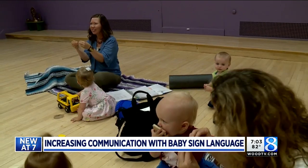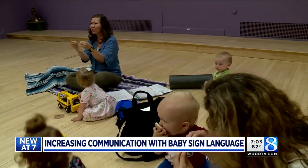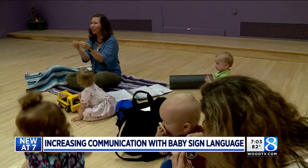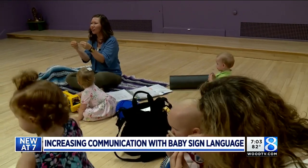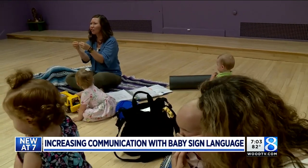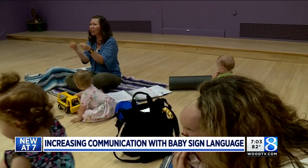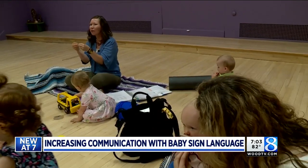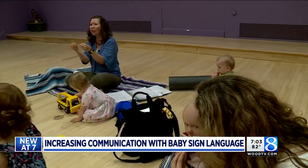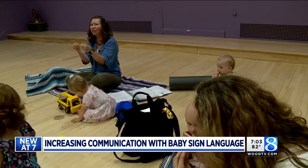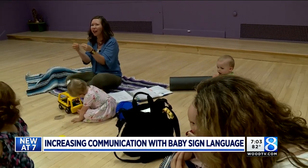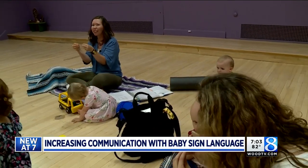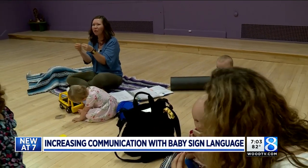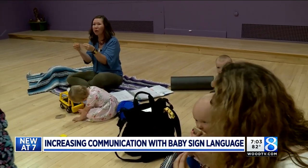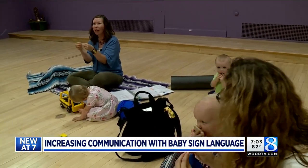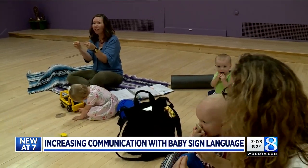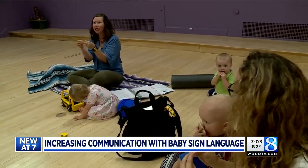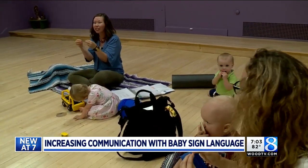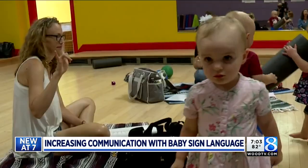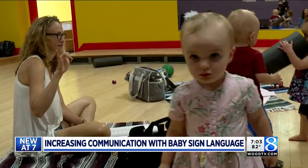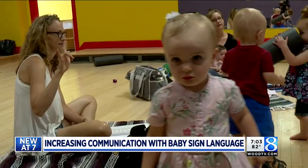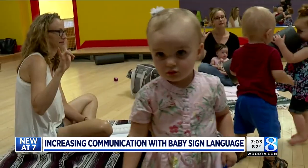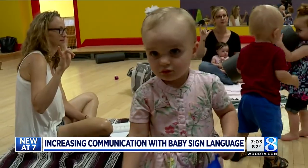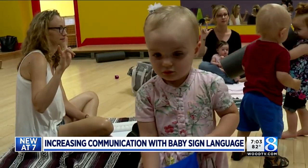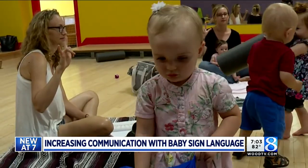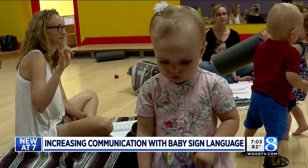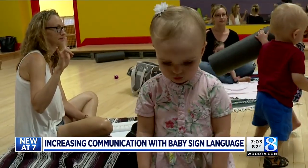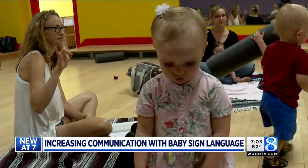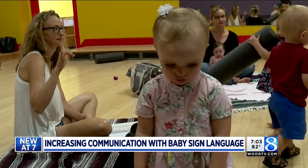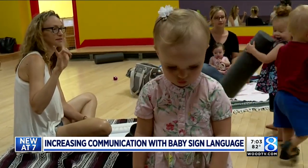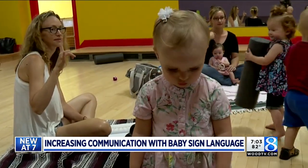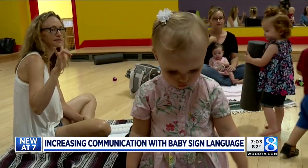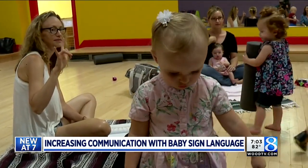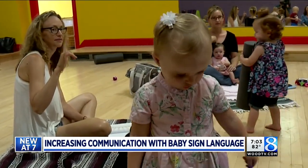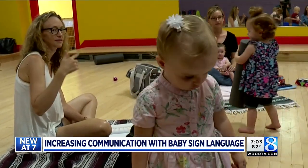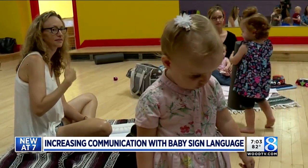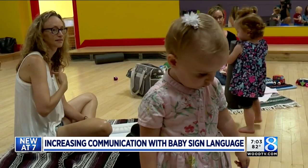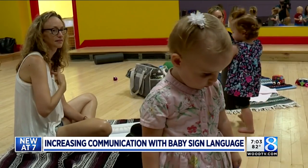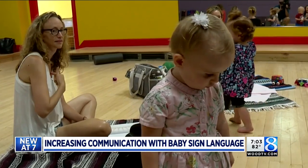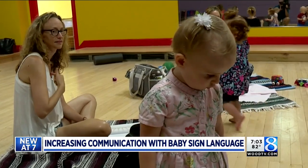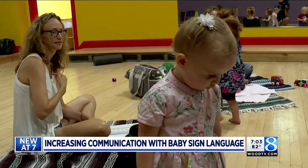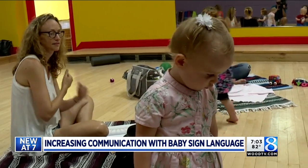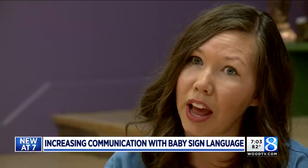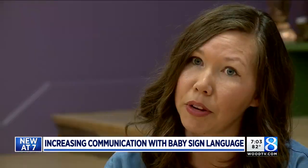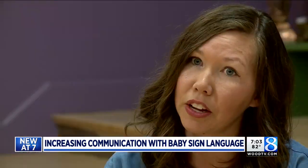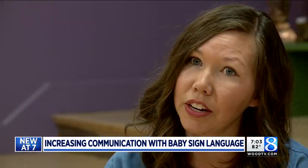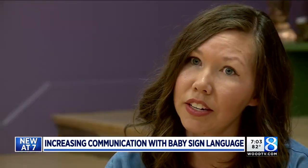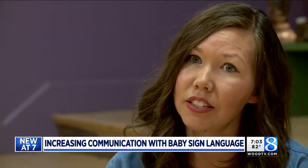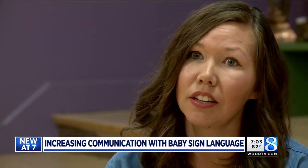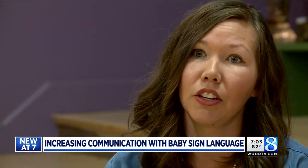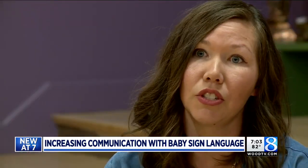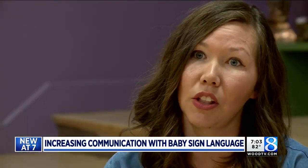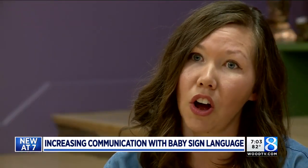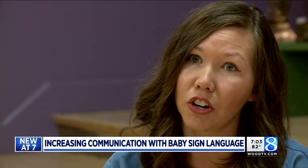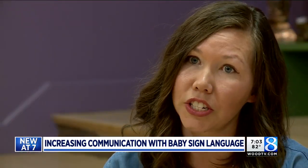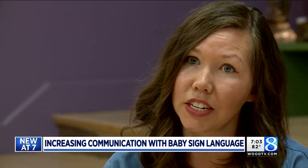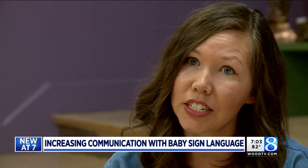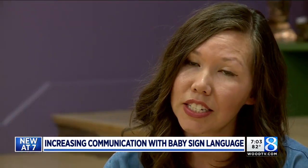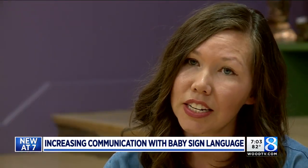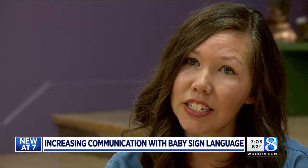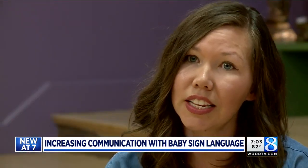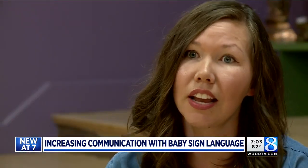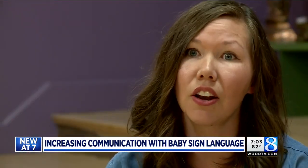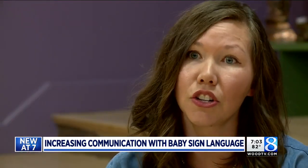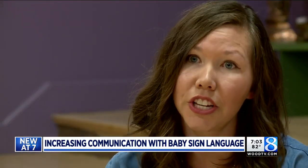pathologist working with babies and toddlers, she'd seen the benefits sign language could provide. Bigger vocabularies, using longer